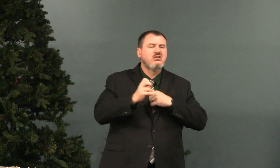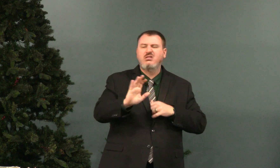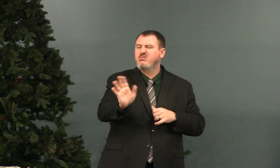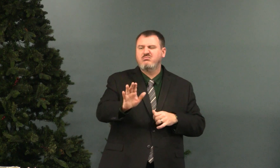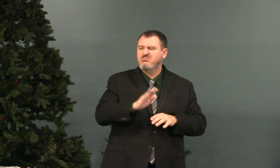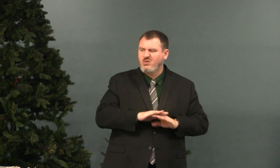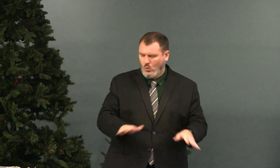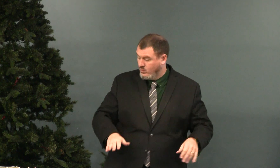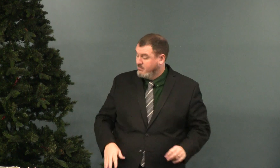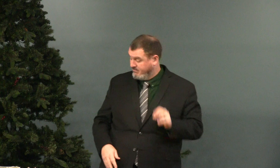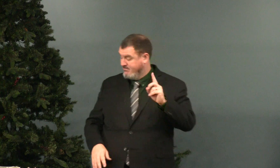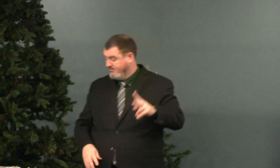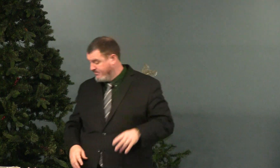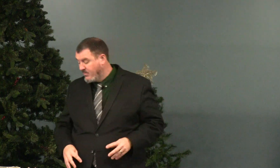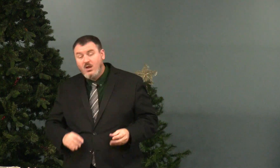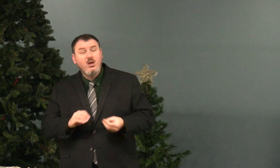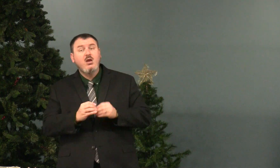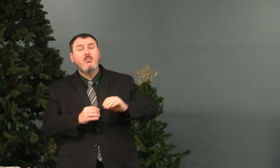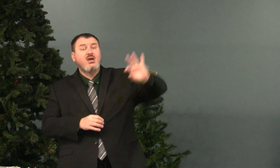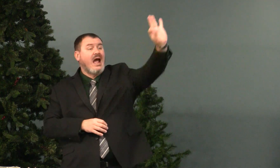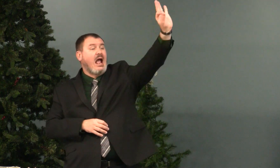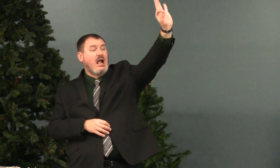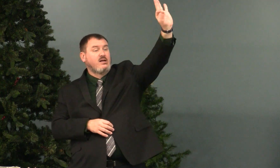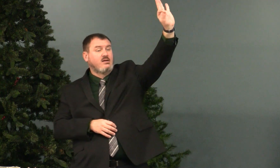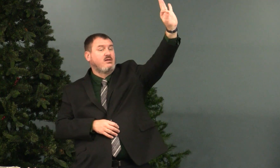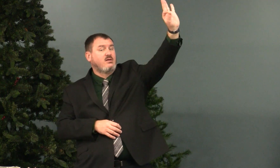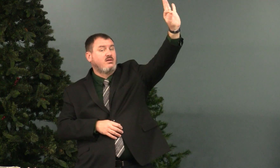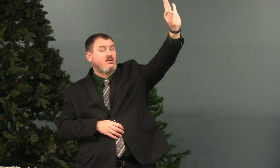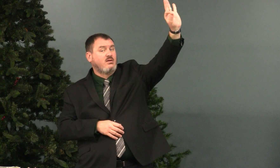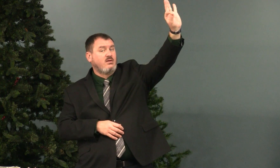Don't pick up things that aren't yours. Number nine.